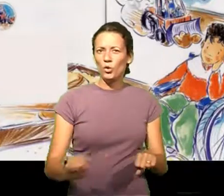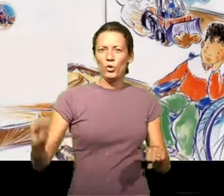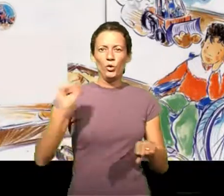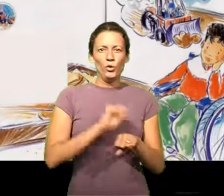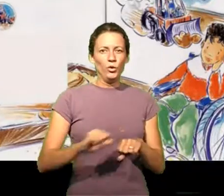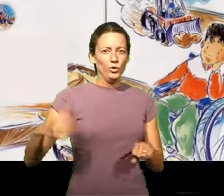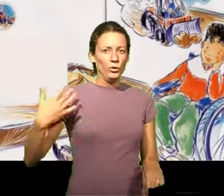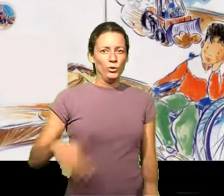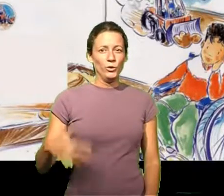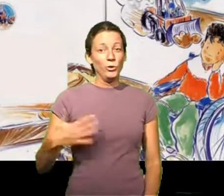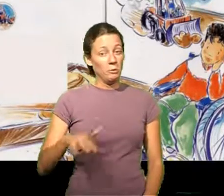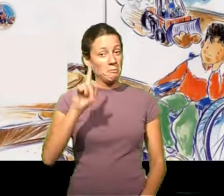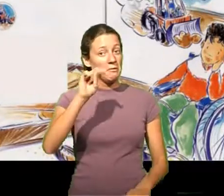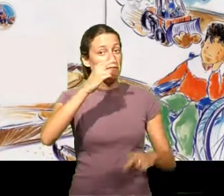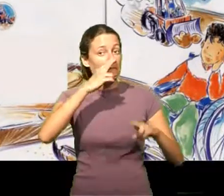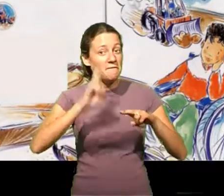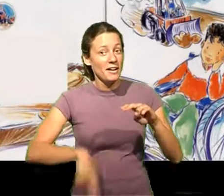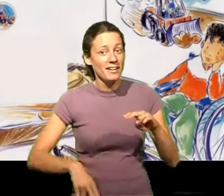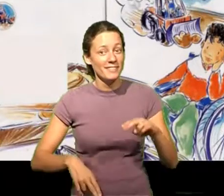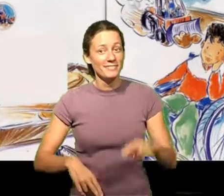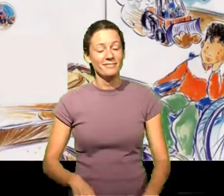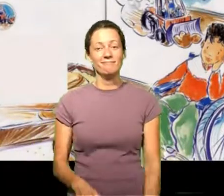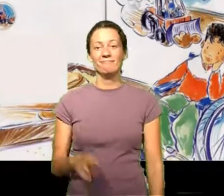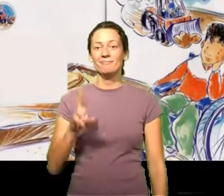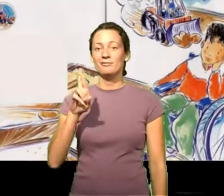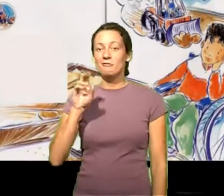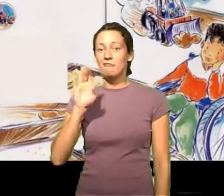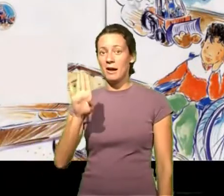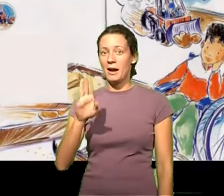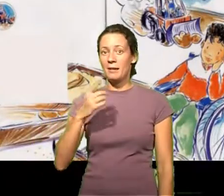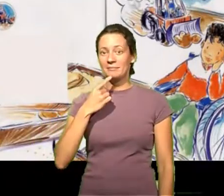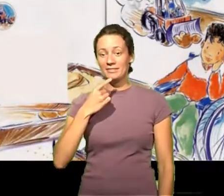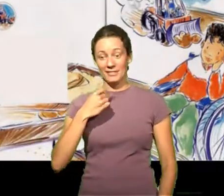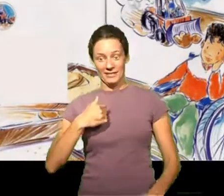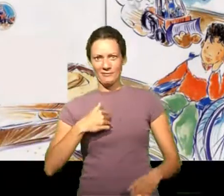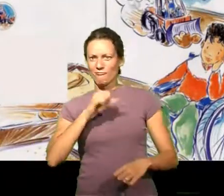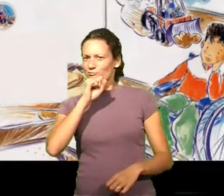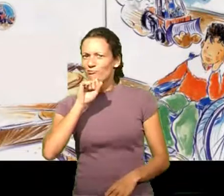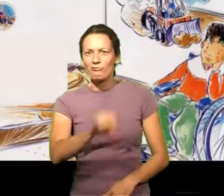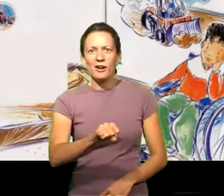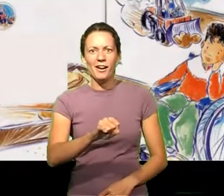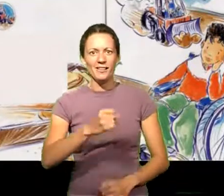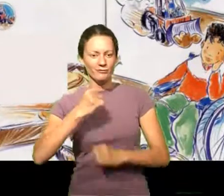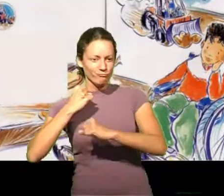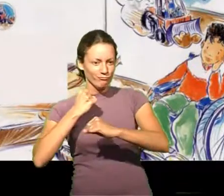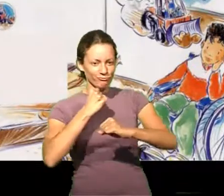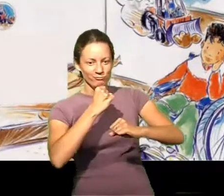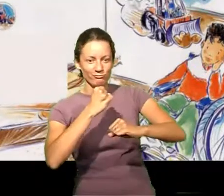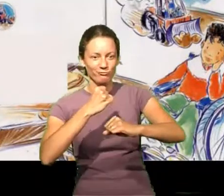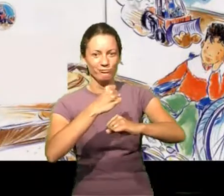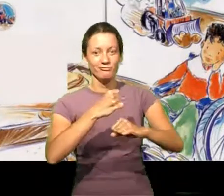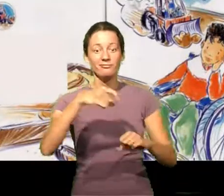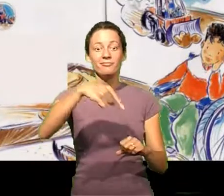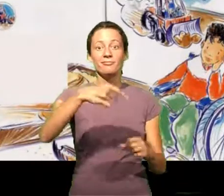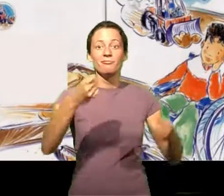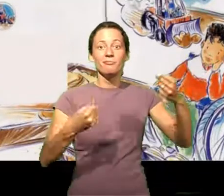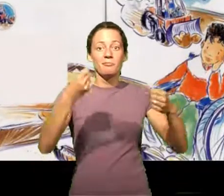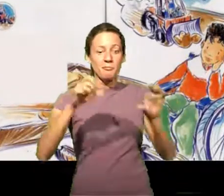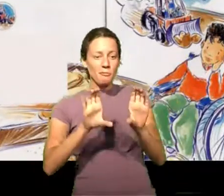It was hard work to push the broom, but it was good fun. Rob said, I love working this bulldozer,